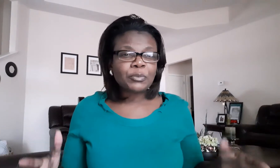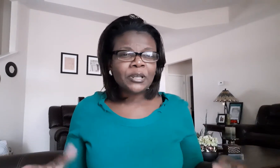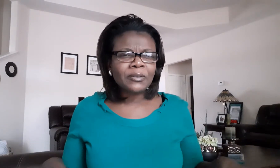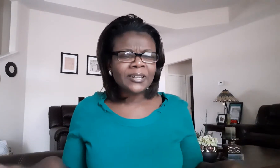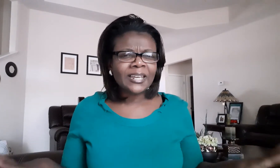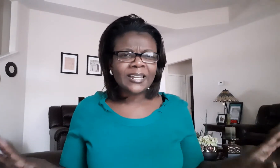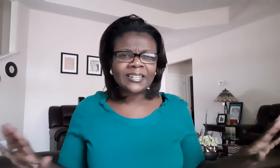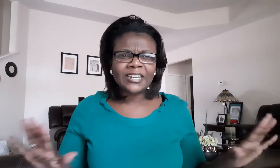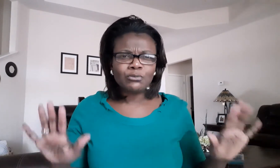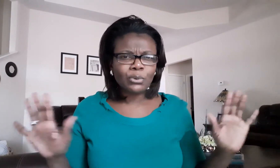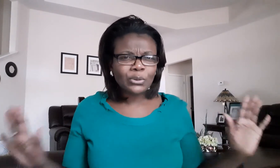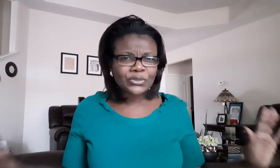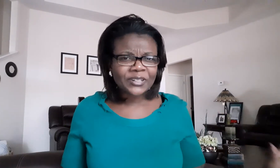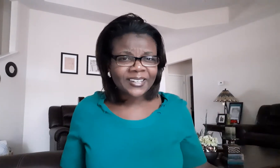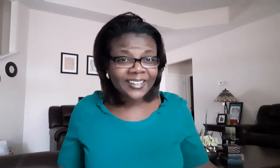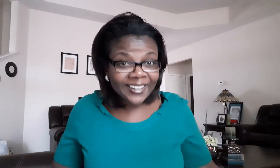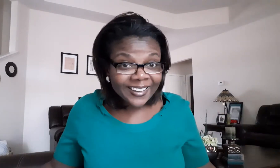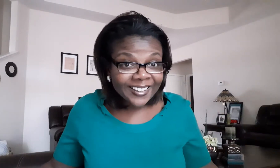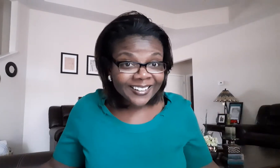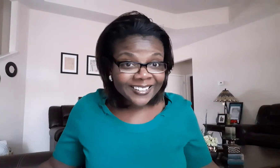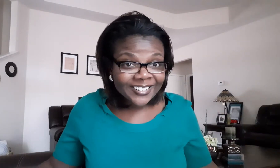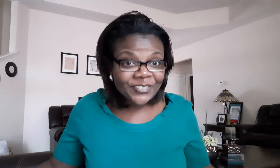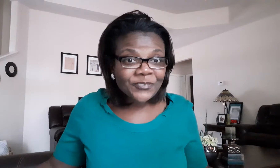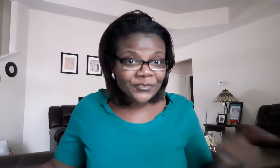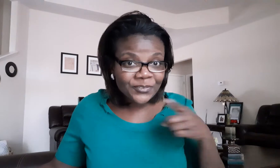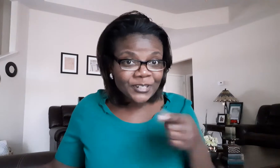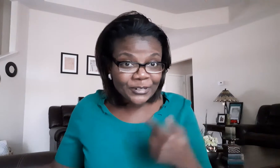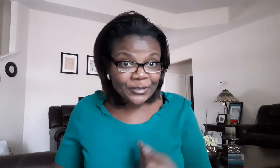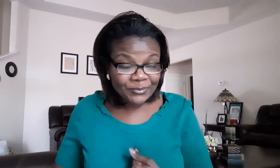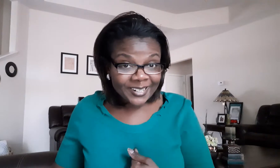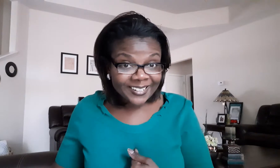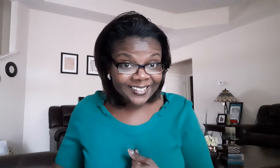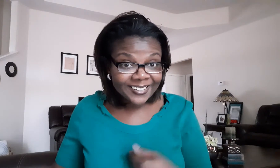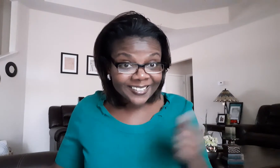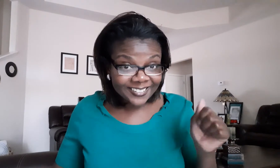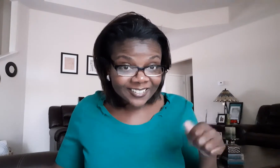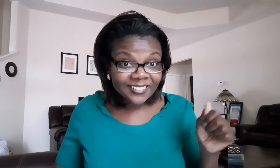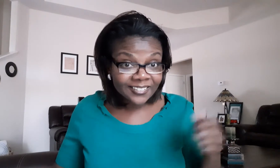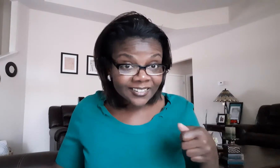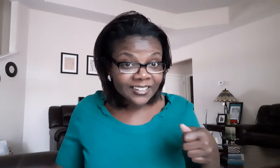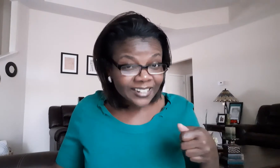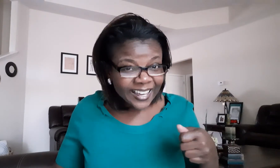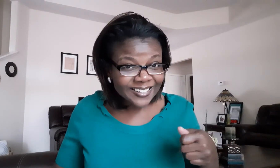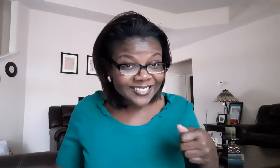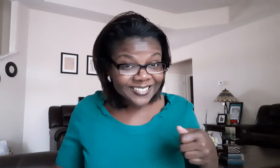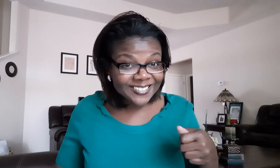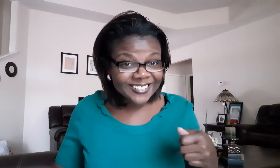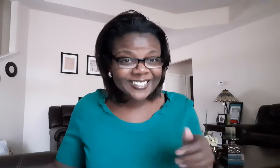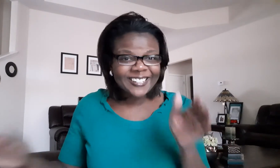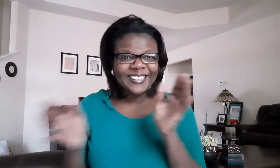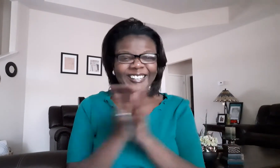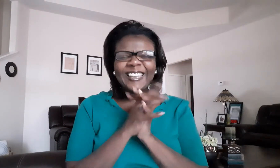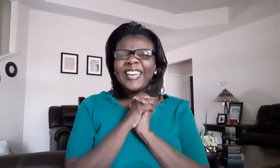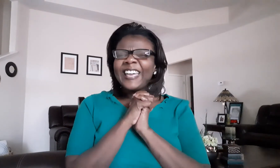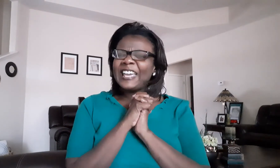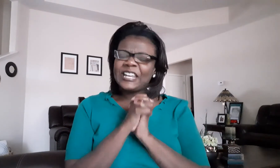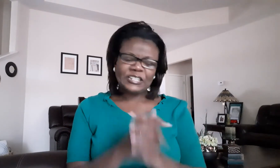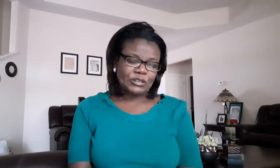buried and he rose again with you and me yes and it's so